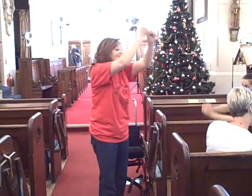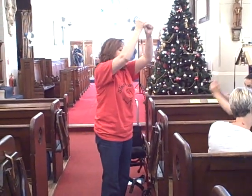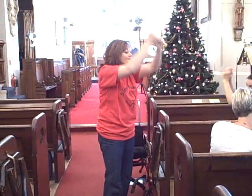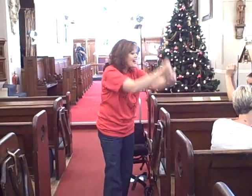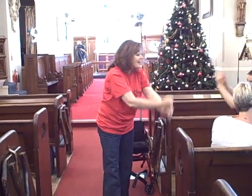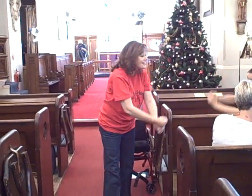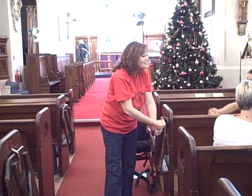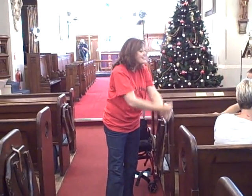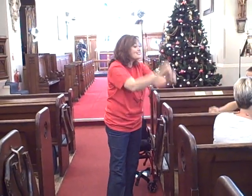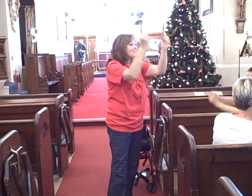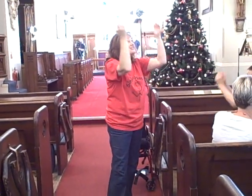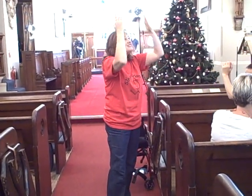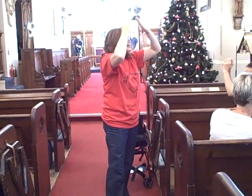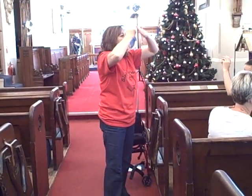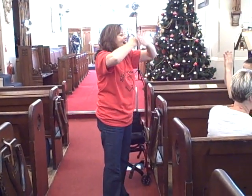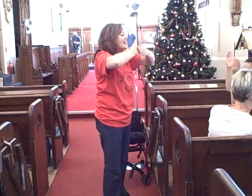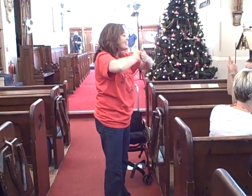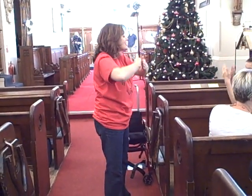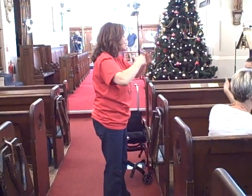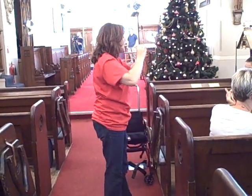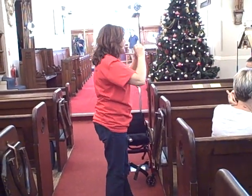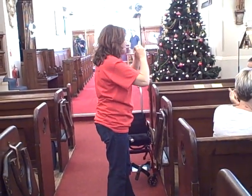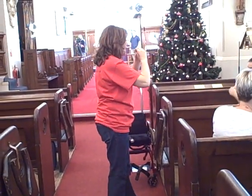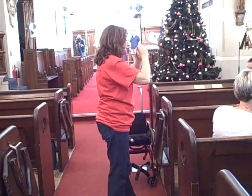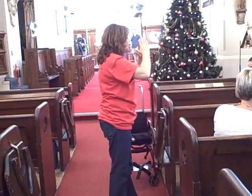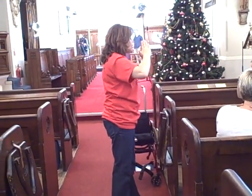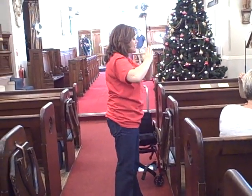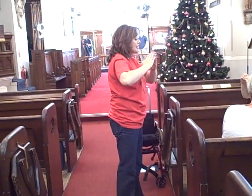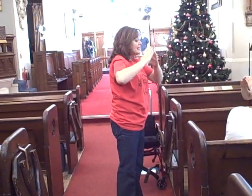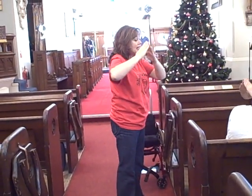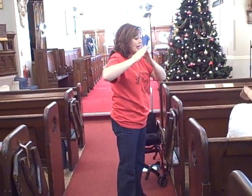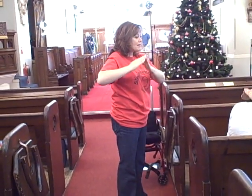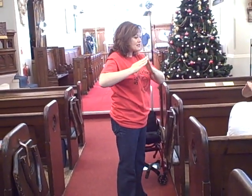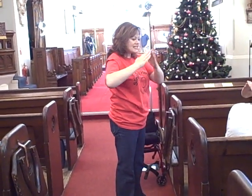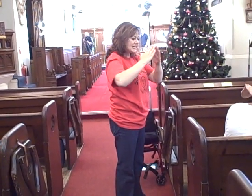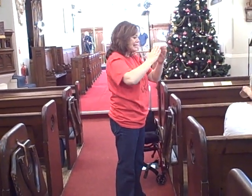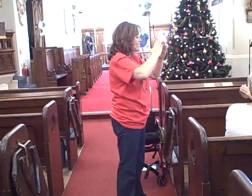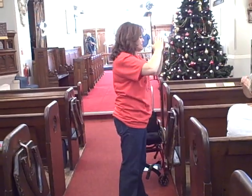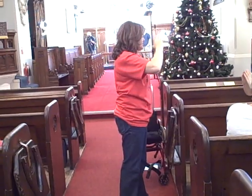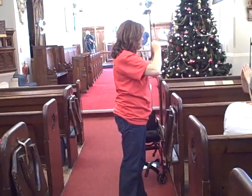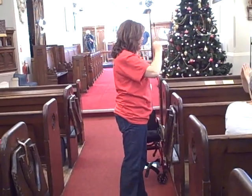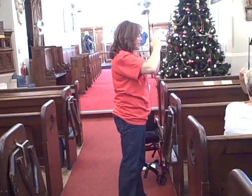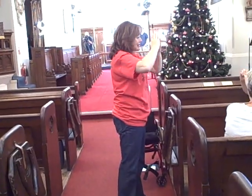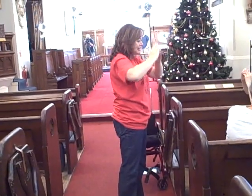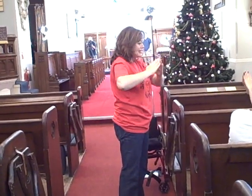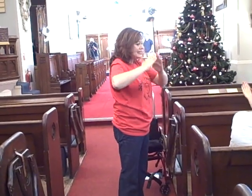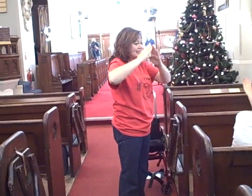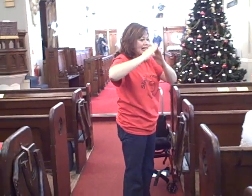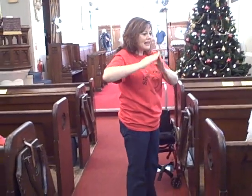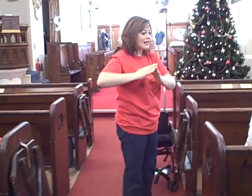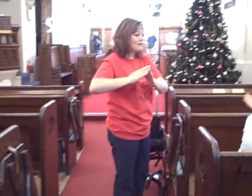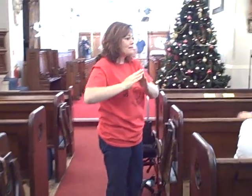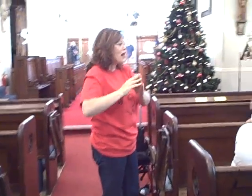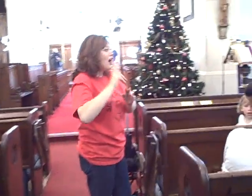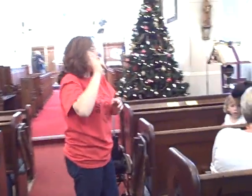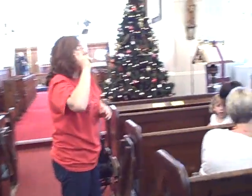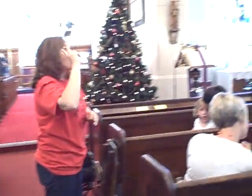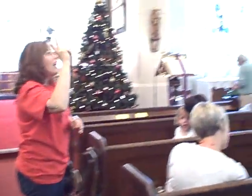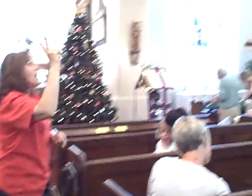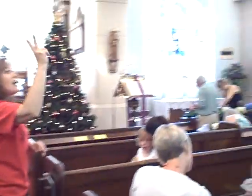bells tonight, Bethlehem's, Bethlehem's, I'll